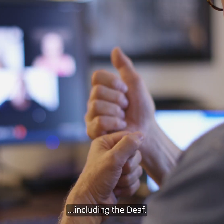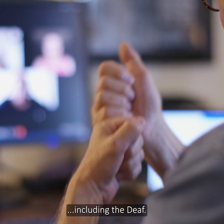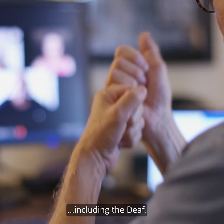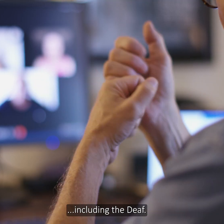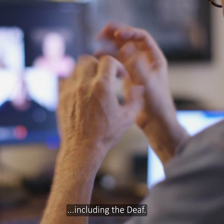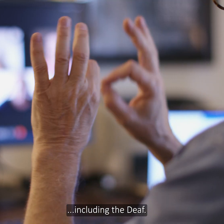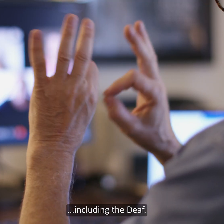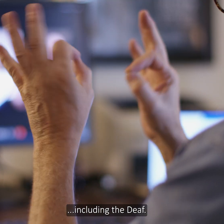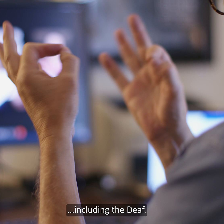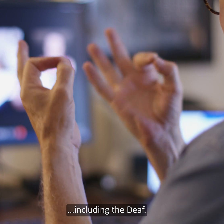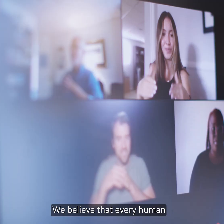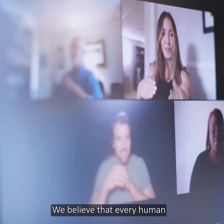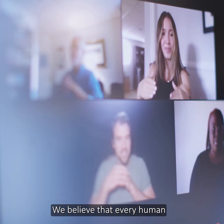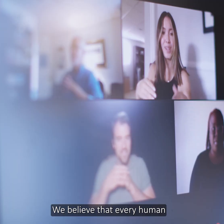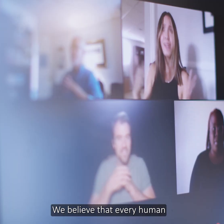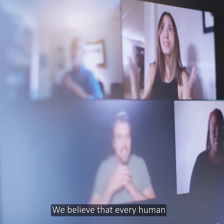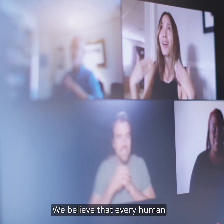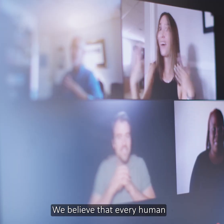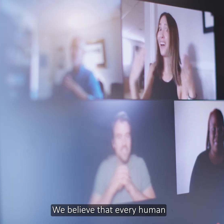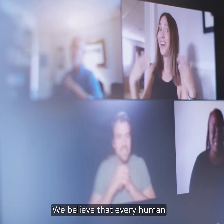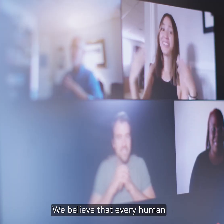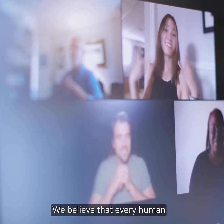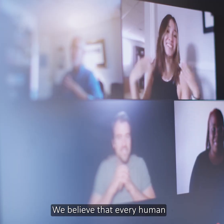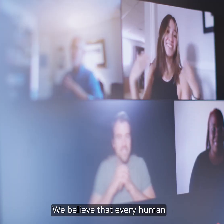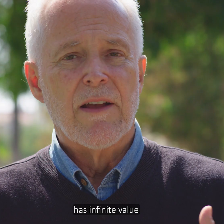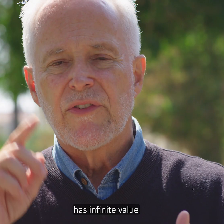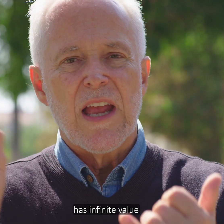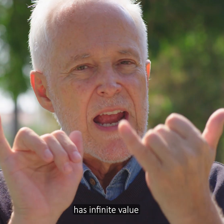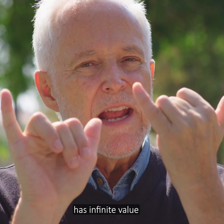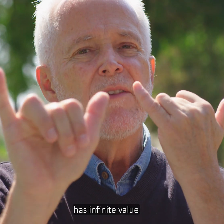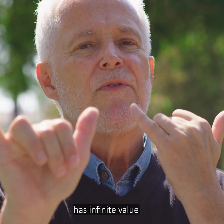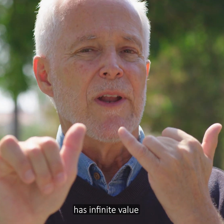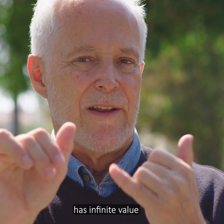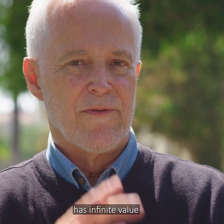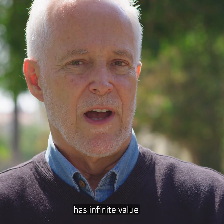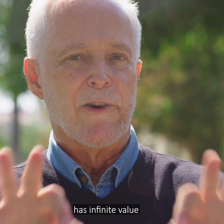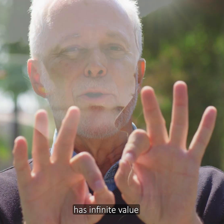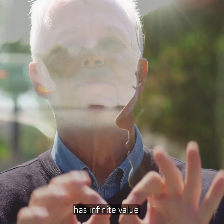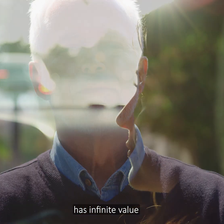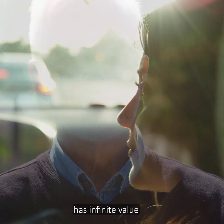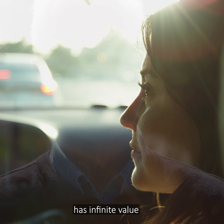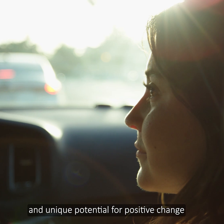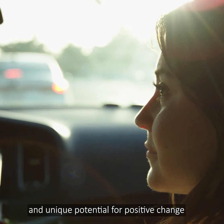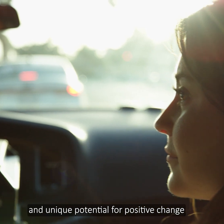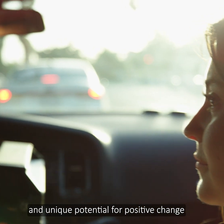deaf. We believe that every human has infinite value and unique